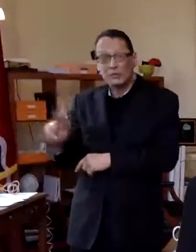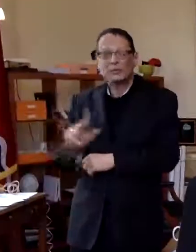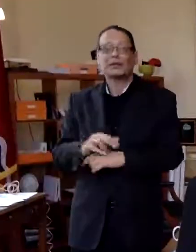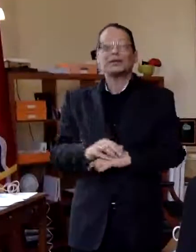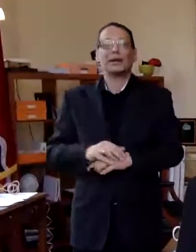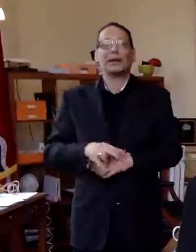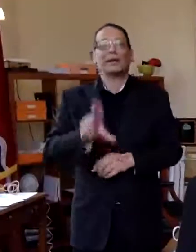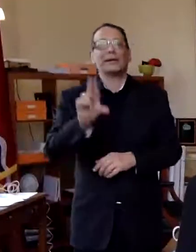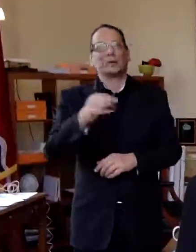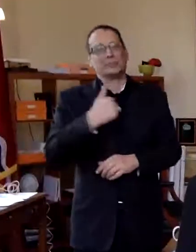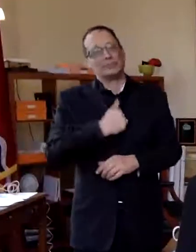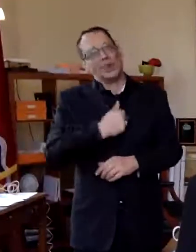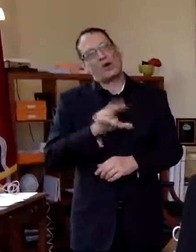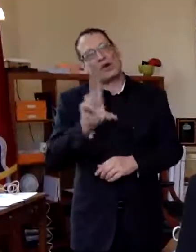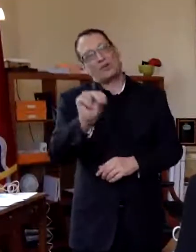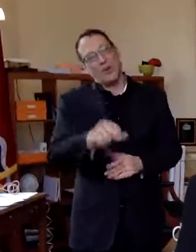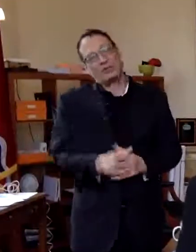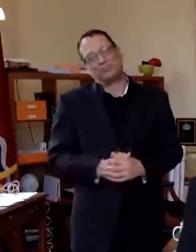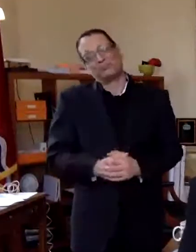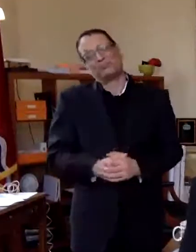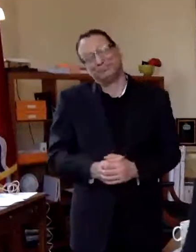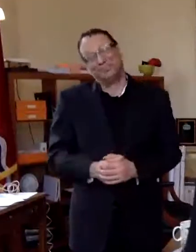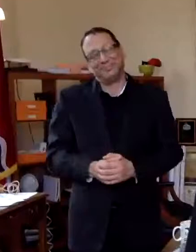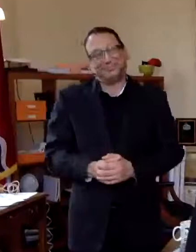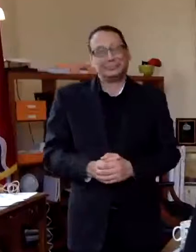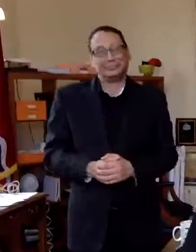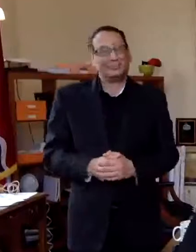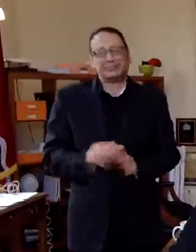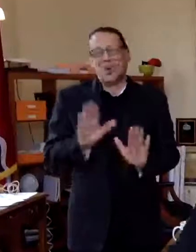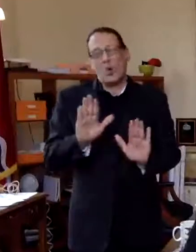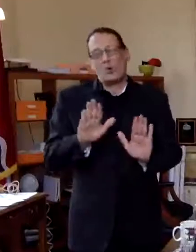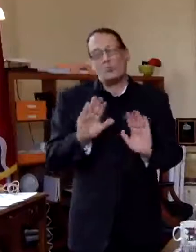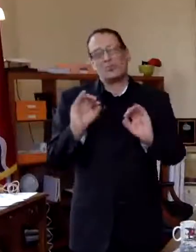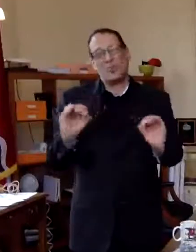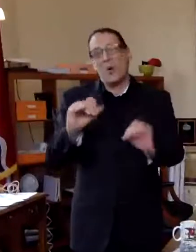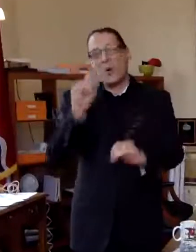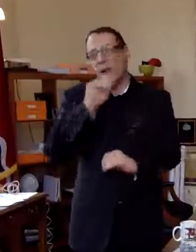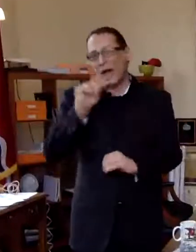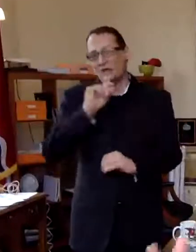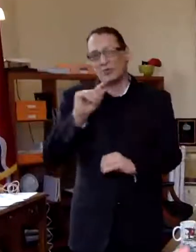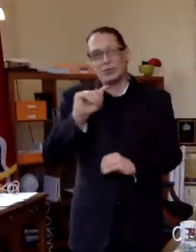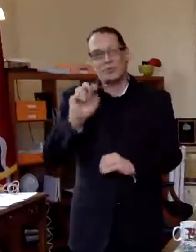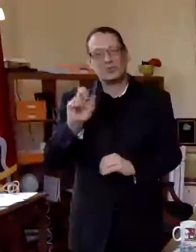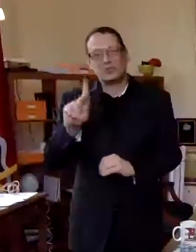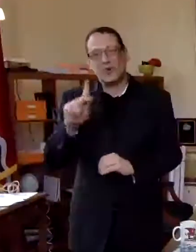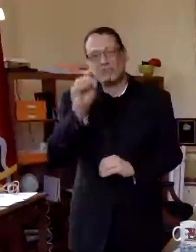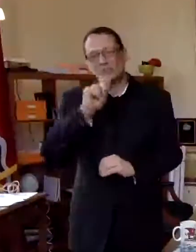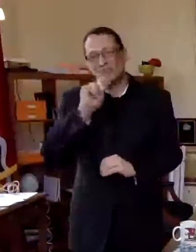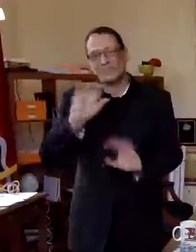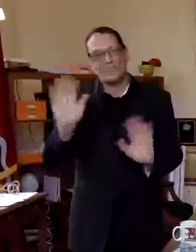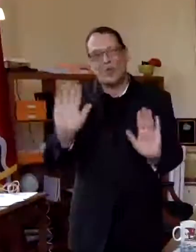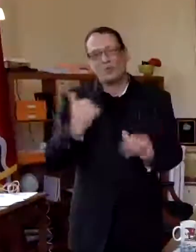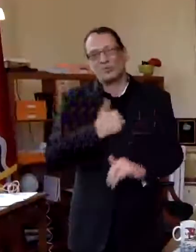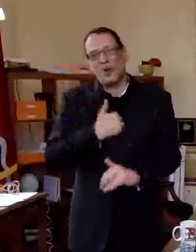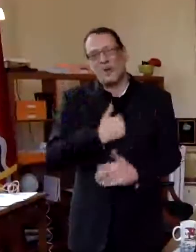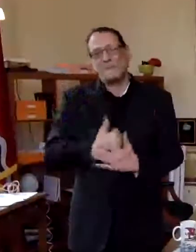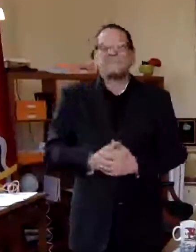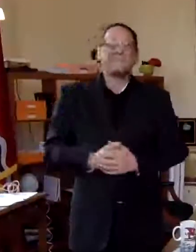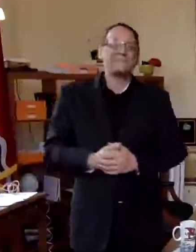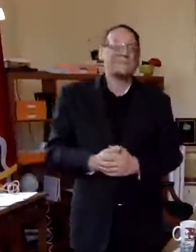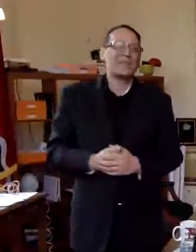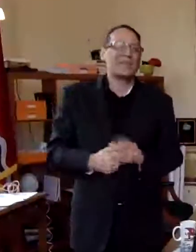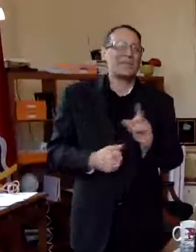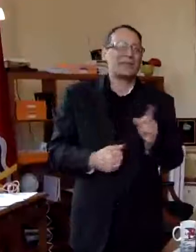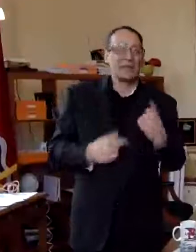no okay sorry no ice cream trucks you know so um a